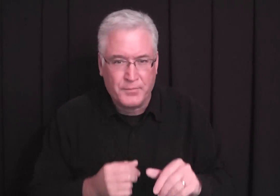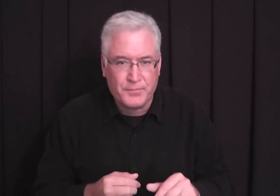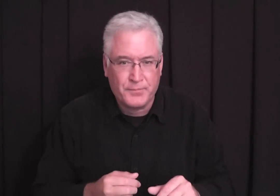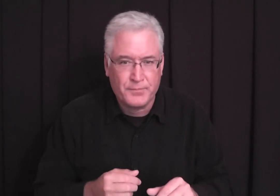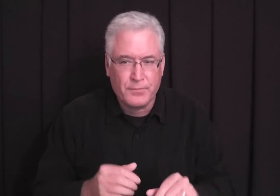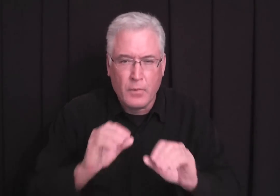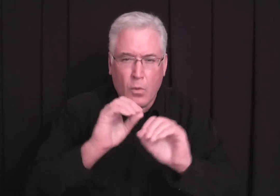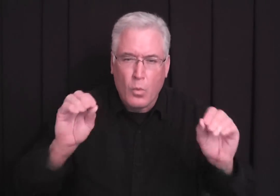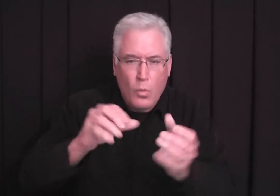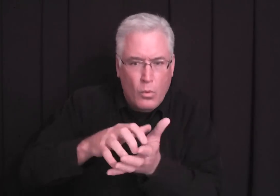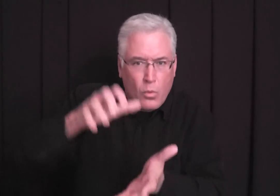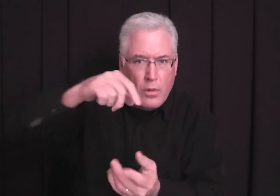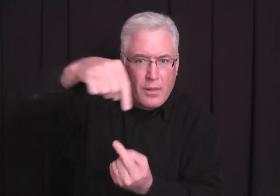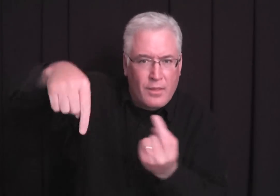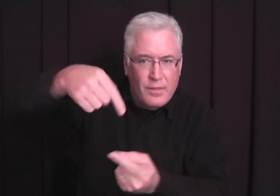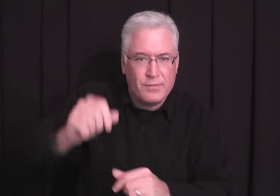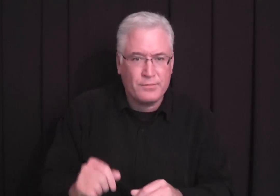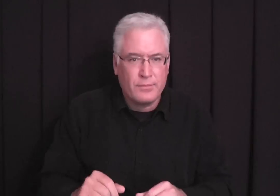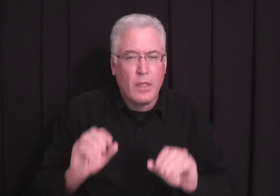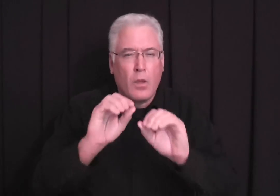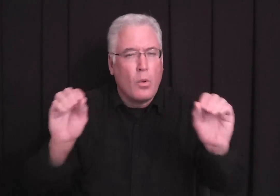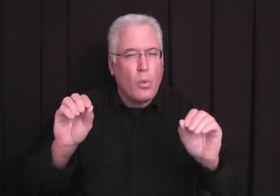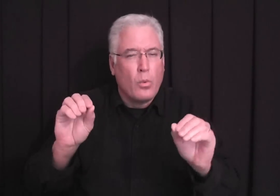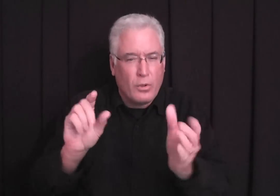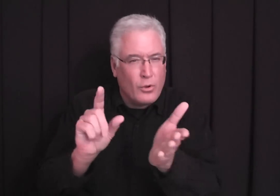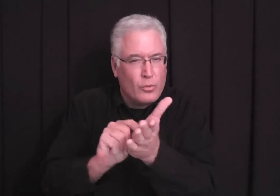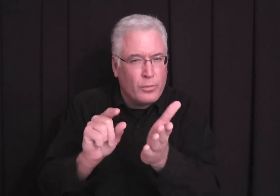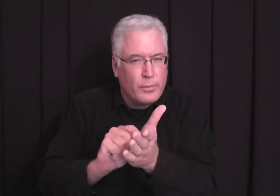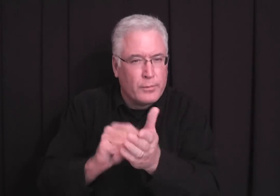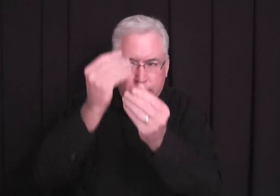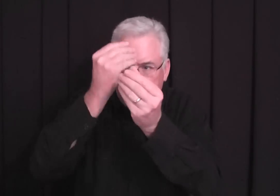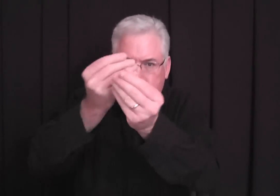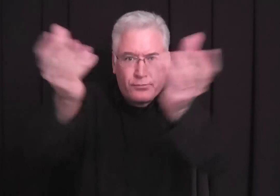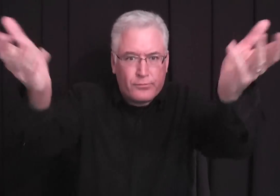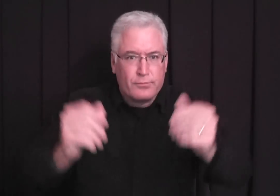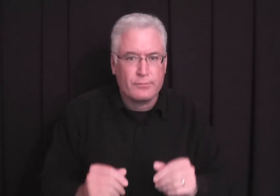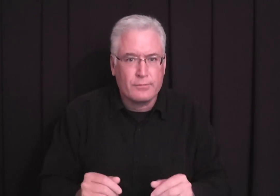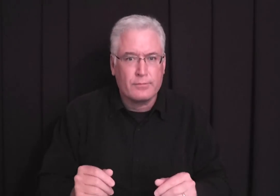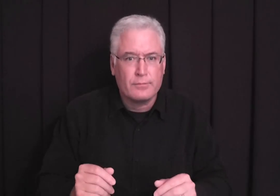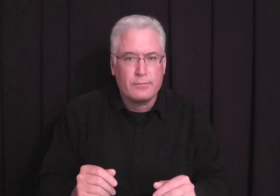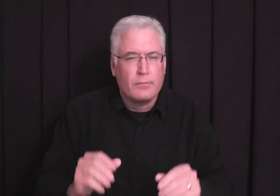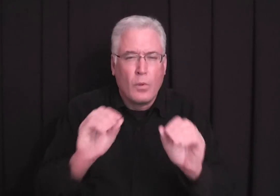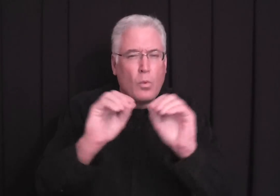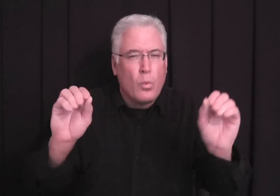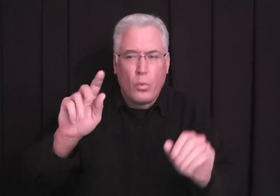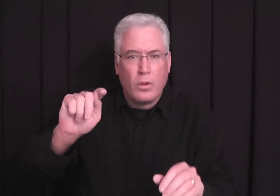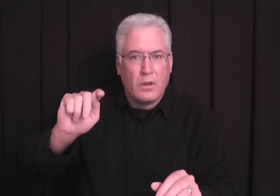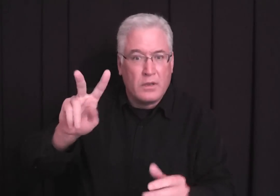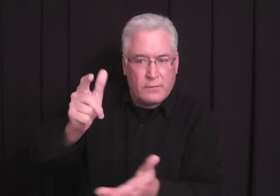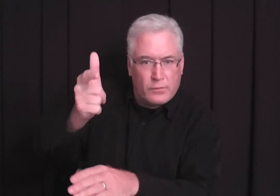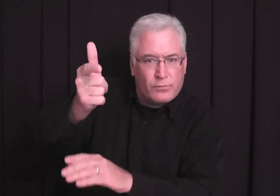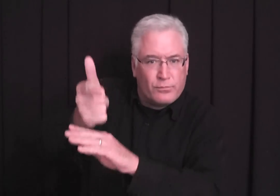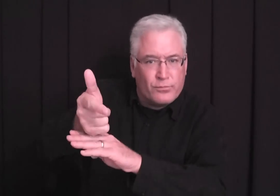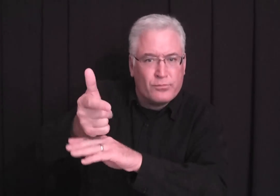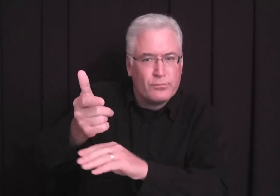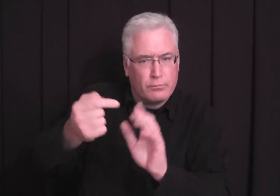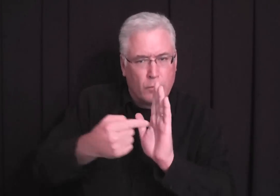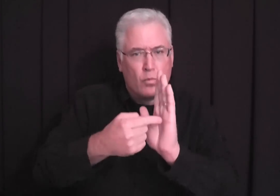of heaven, to come to earth and be born amongst the animals. No newspaper announced it. There was no TV